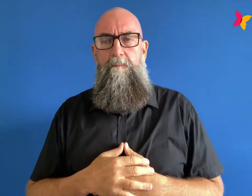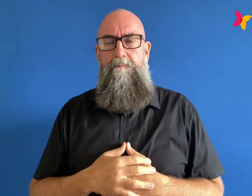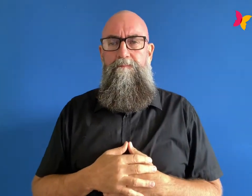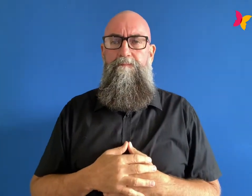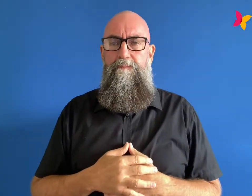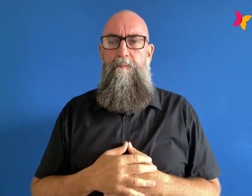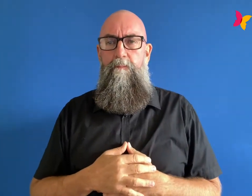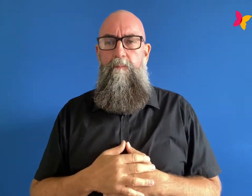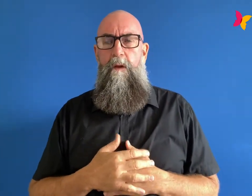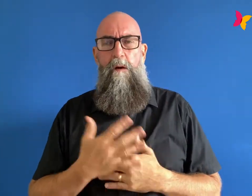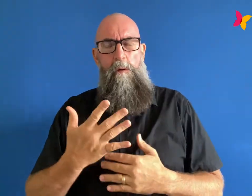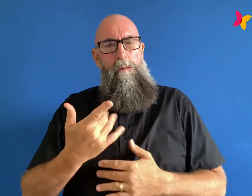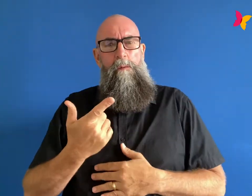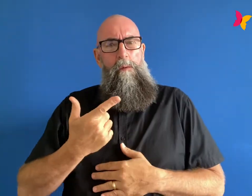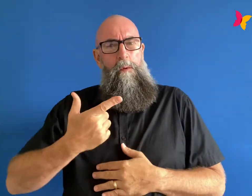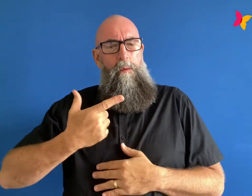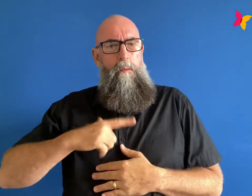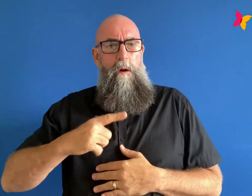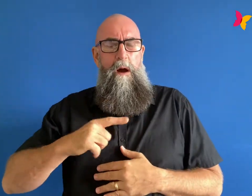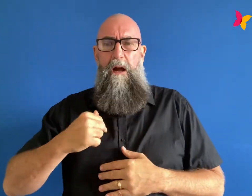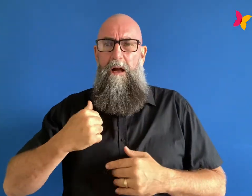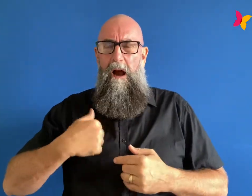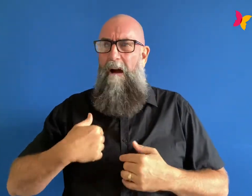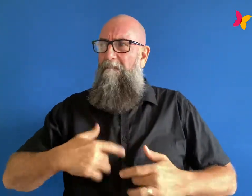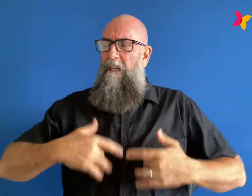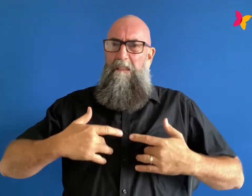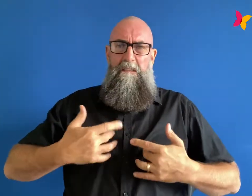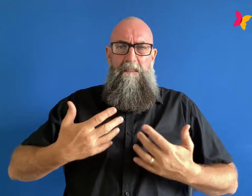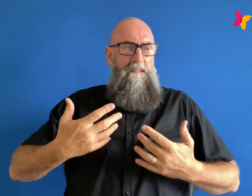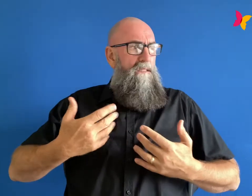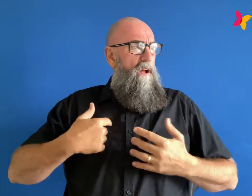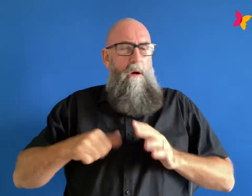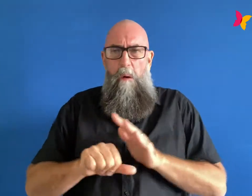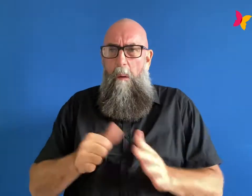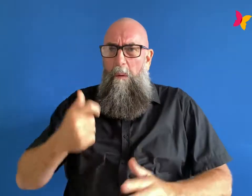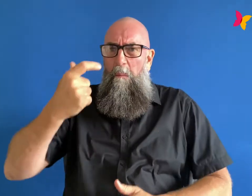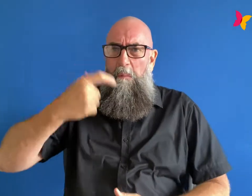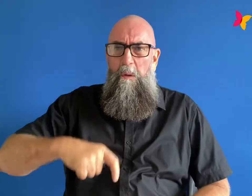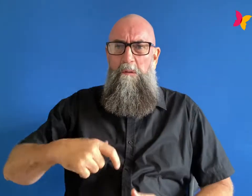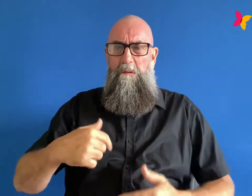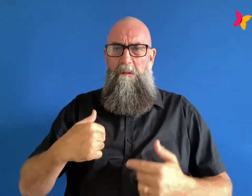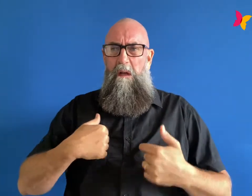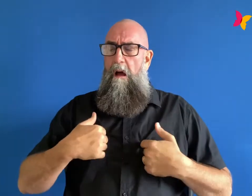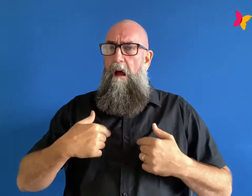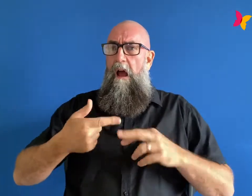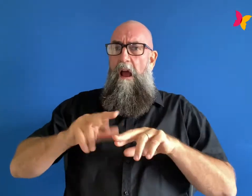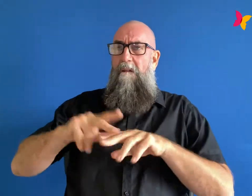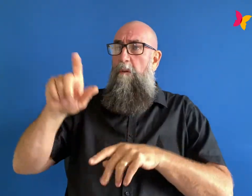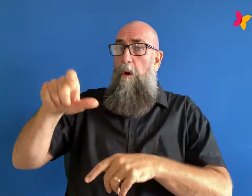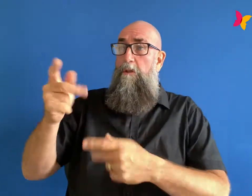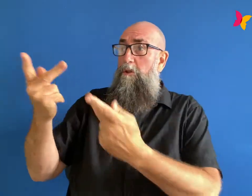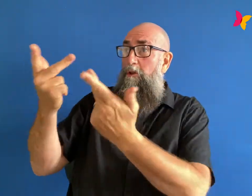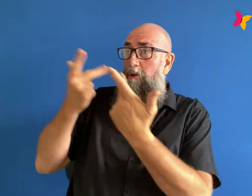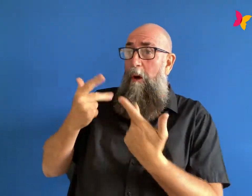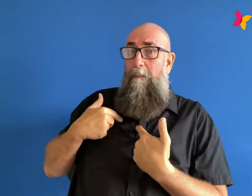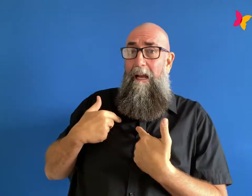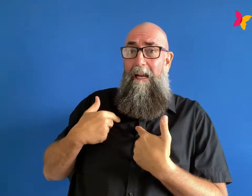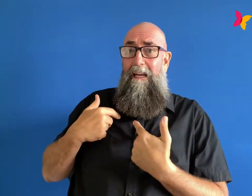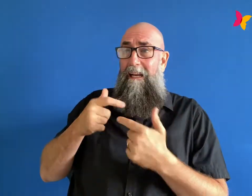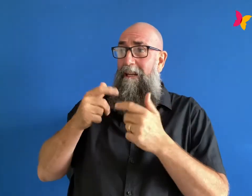relaxing lazy i just constantly feel useless irrelevant and ugly if i'm being shown care you don't deserve it i looked in the mirror this morning